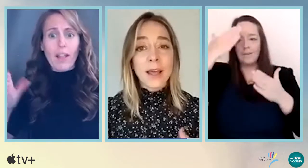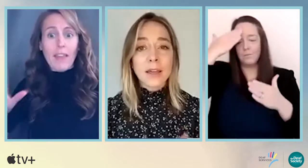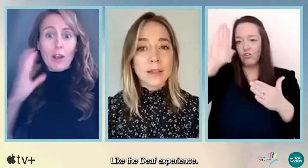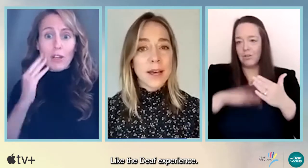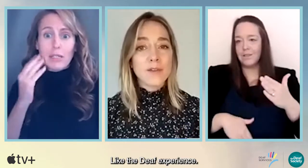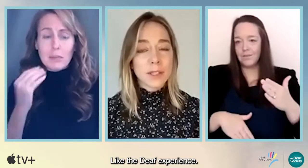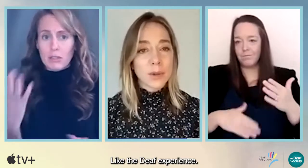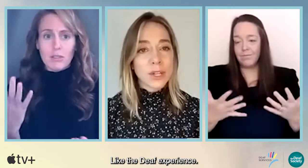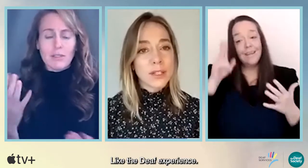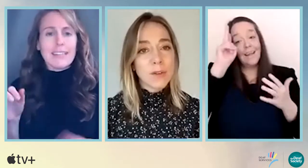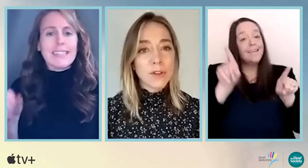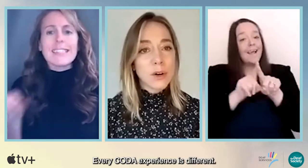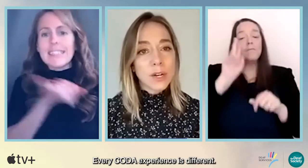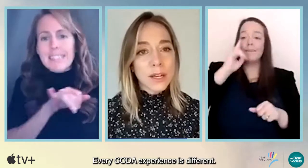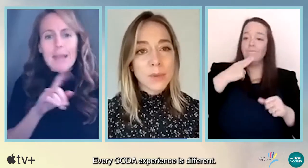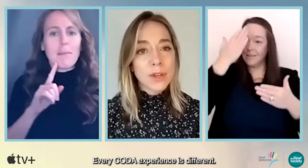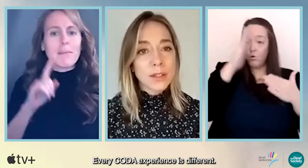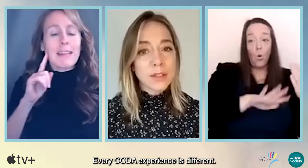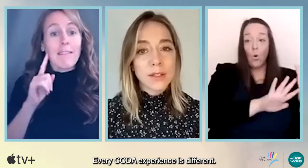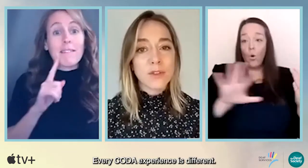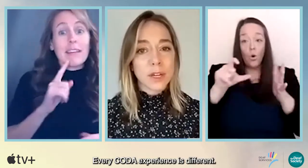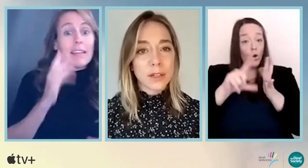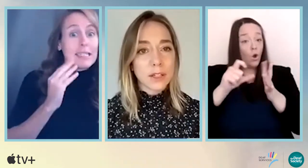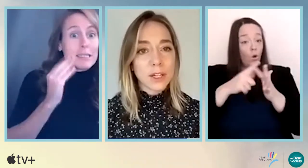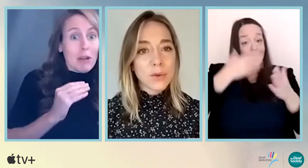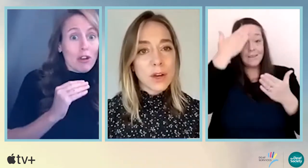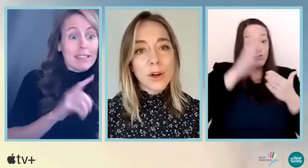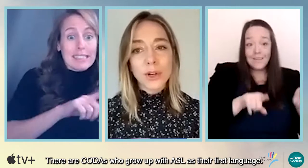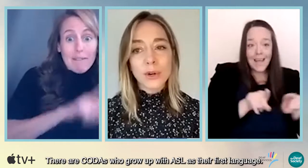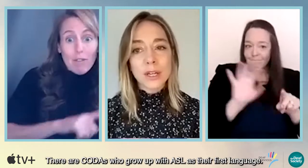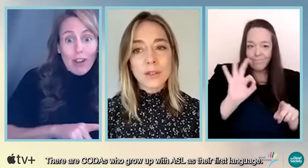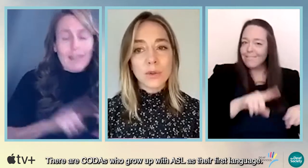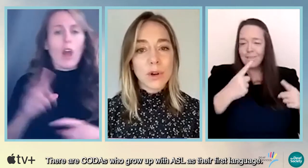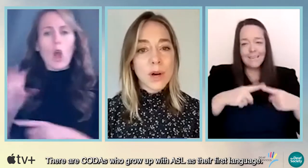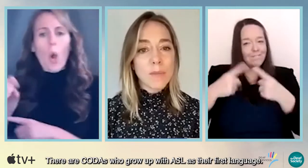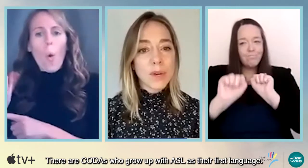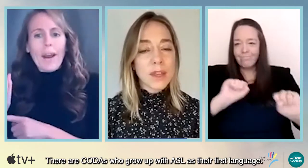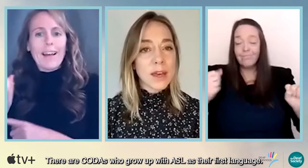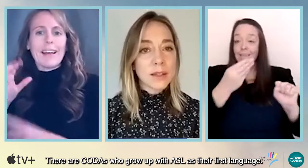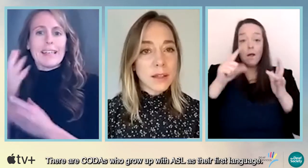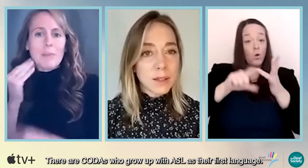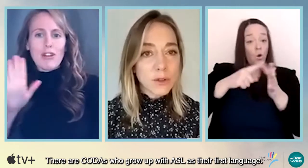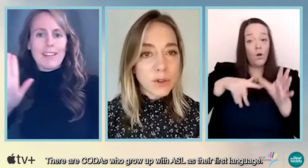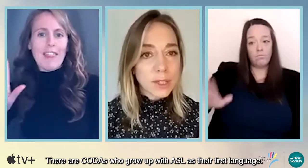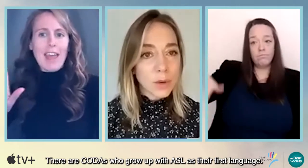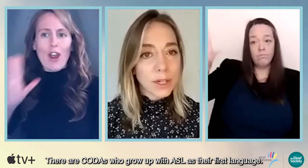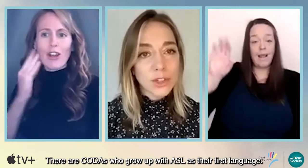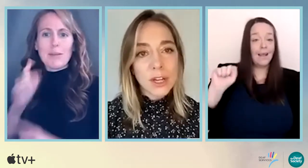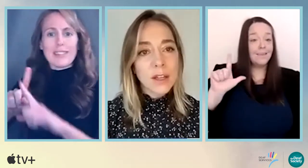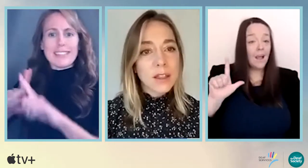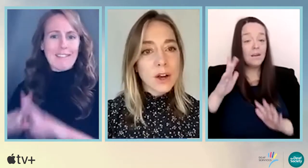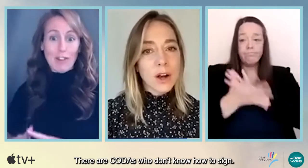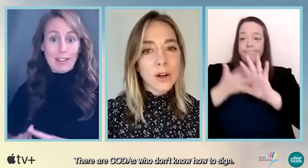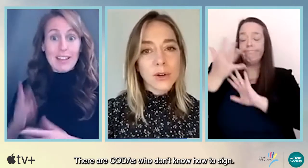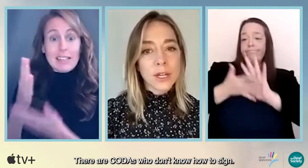like the deaf experience, every coda experience is different. You know, there are codas who grow up with ASL as their first language.